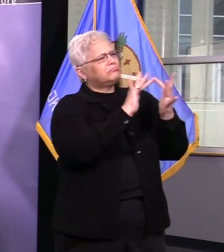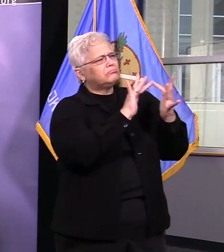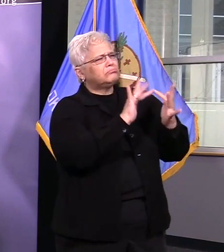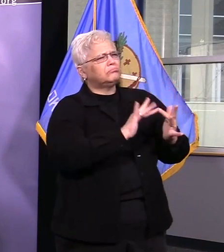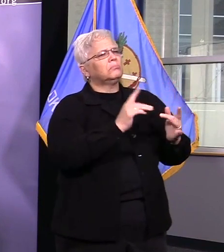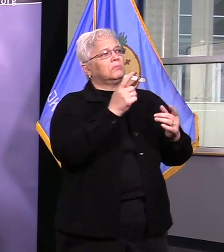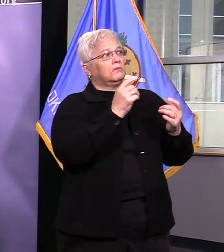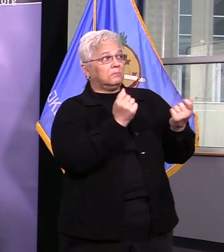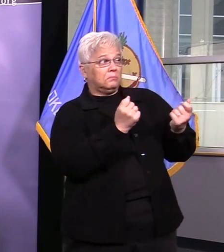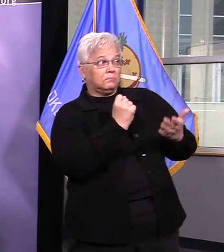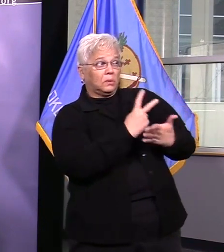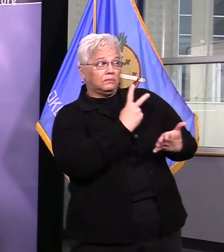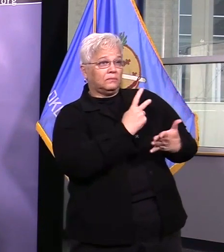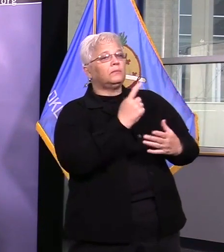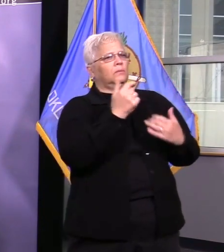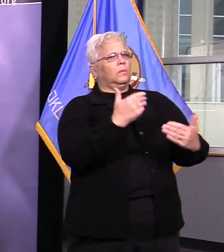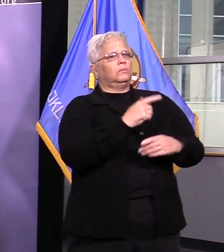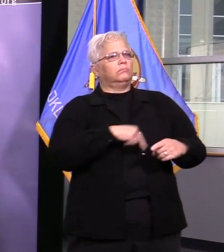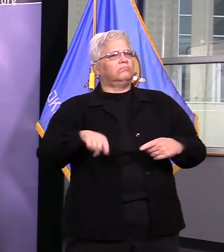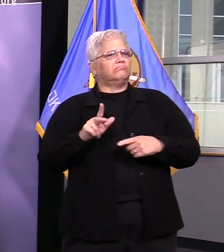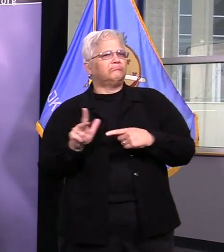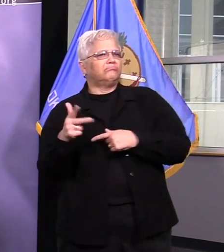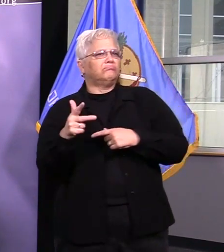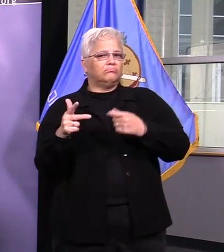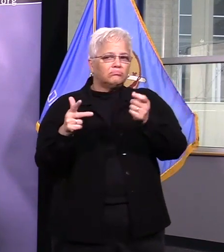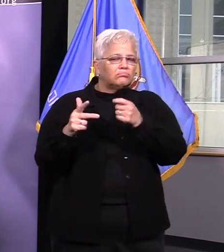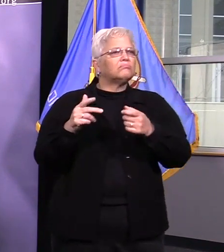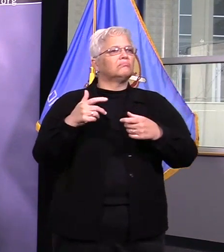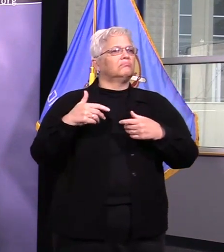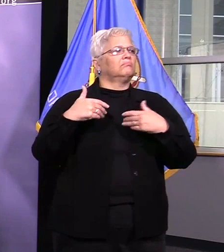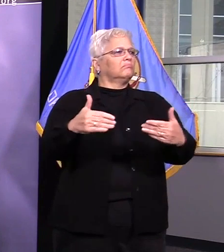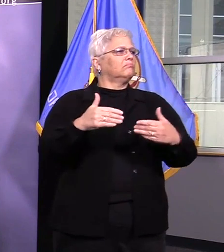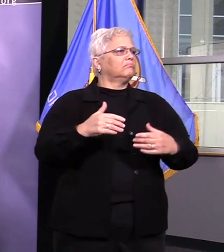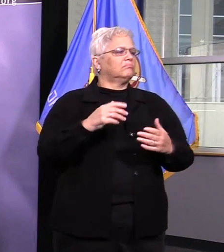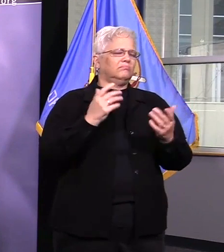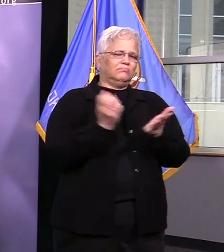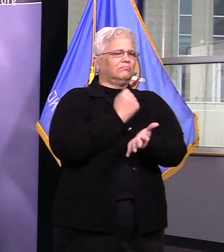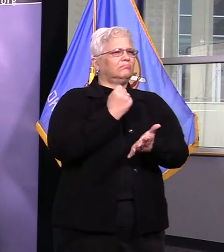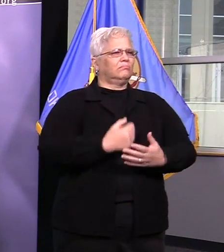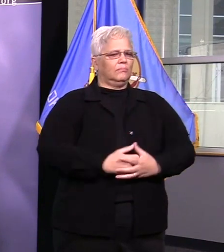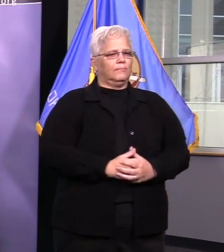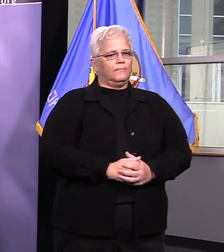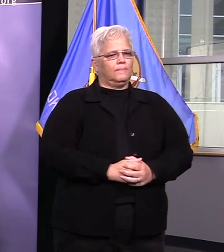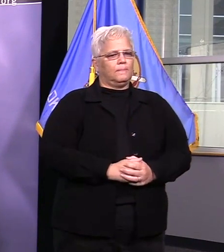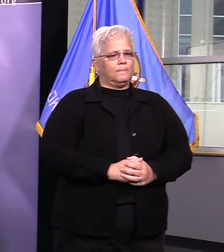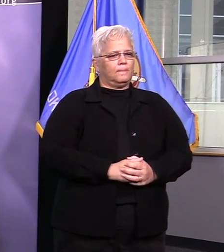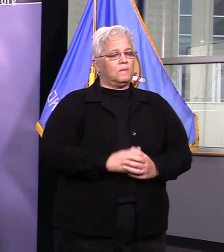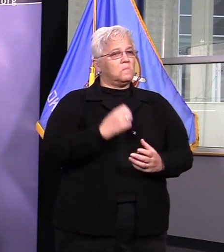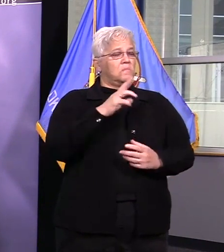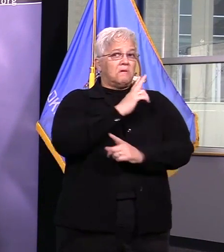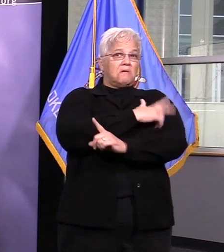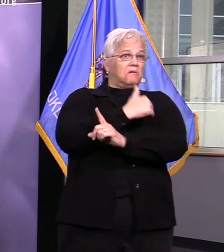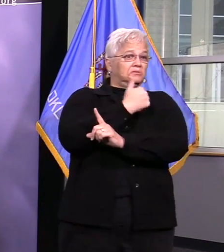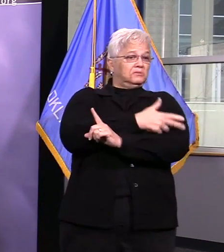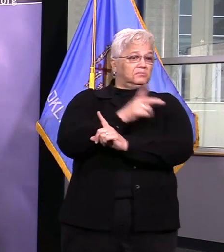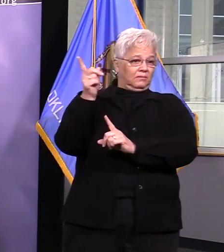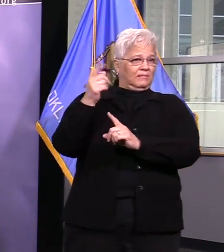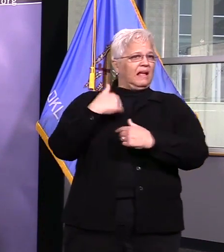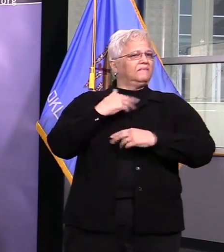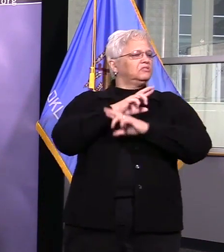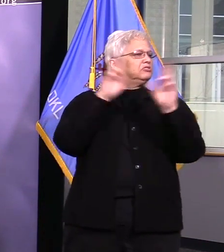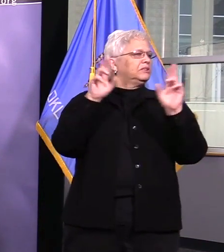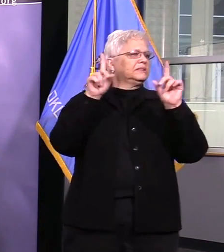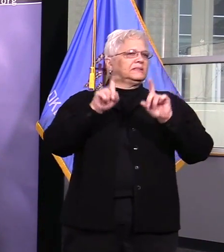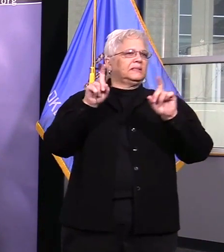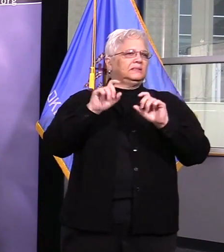site is to serve those who are pre-screened, high-risk individuals who are un or underinsured. If this is you, please